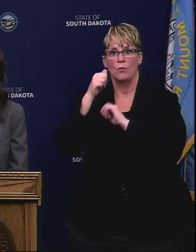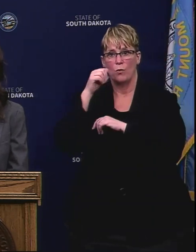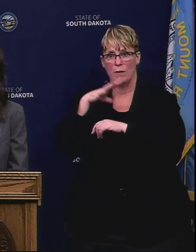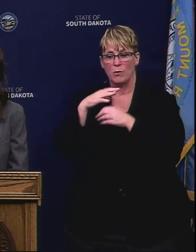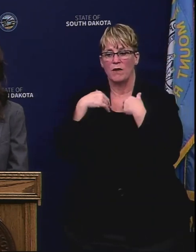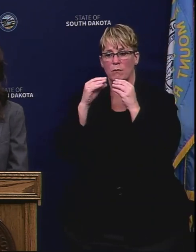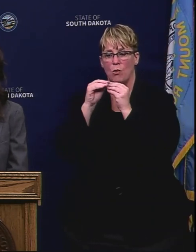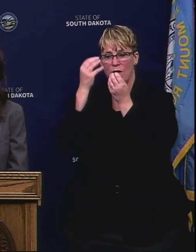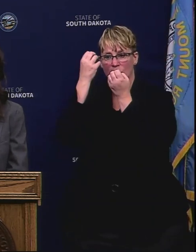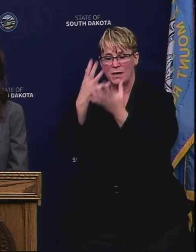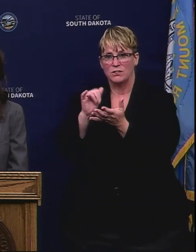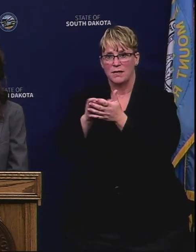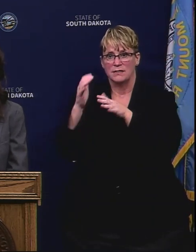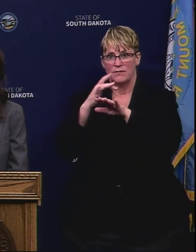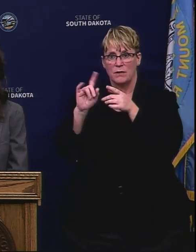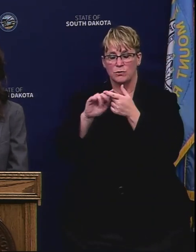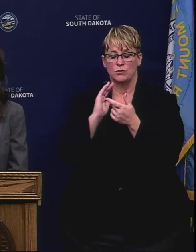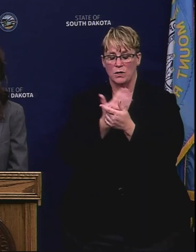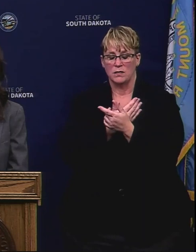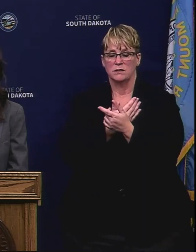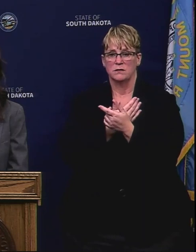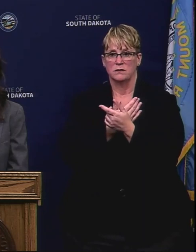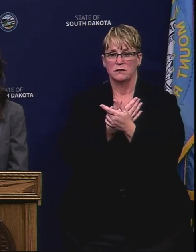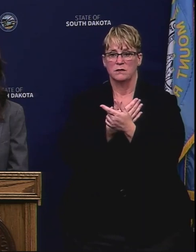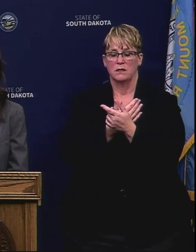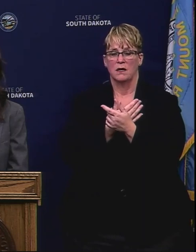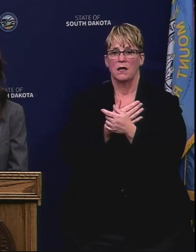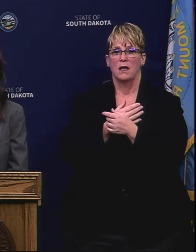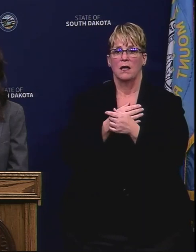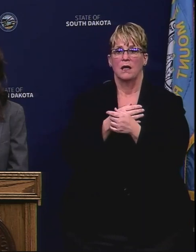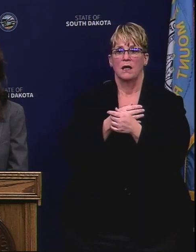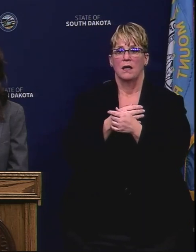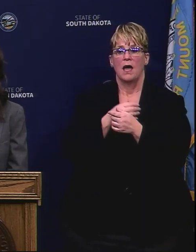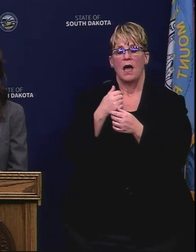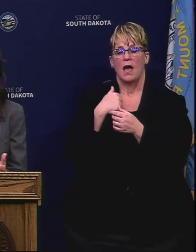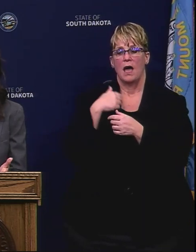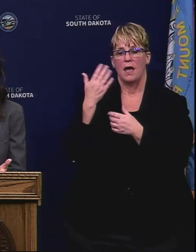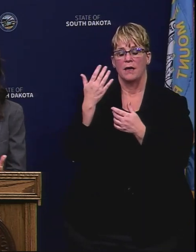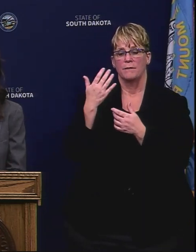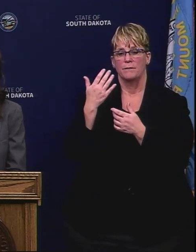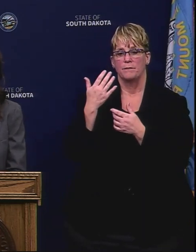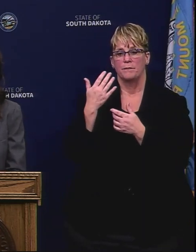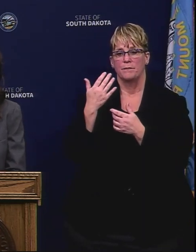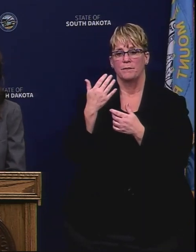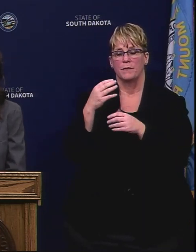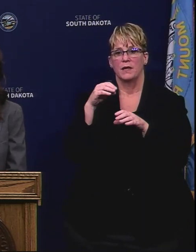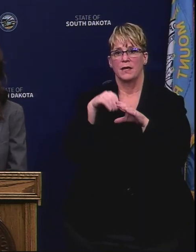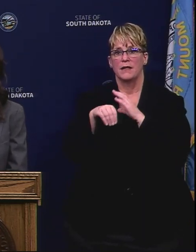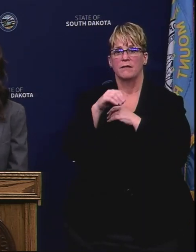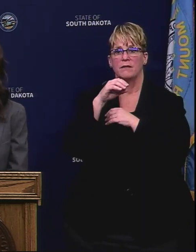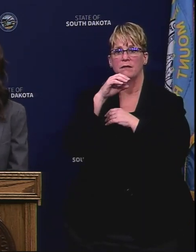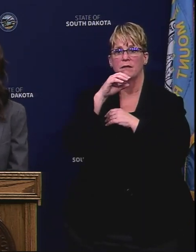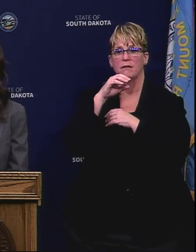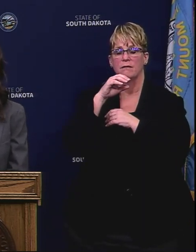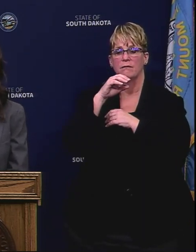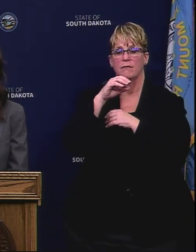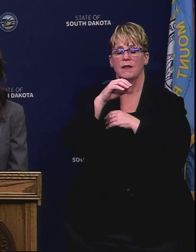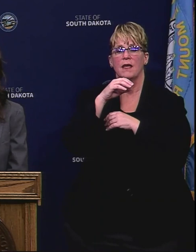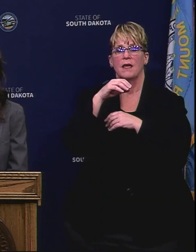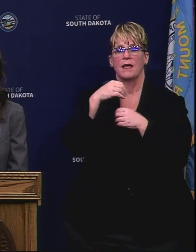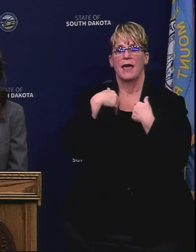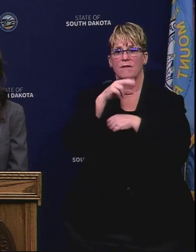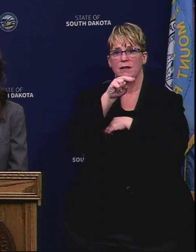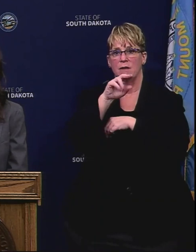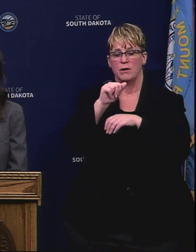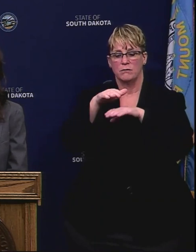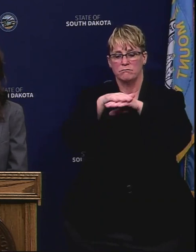more information and data available to us. Last summer I invited tribal elders or actually in tribal elders invited me to